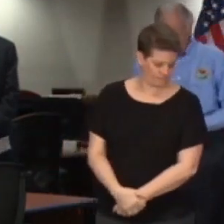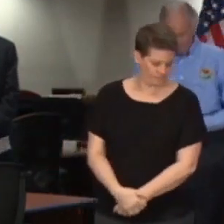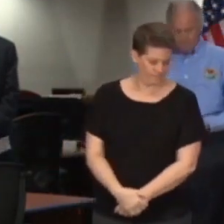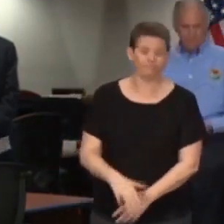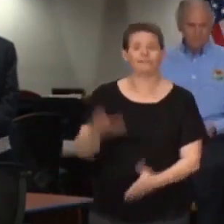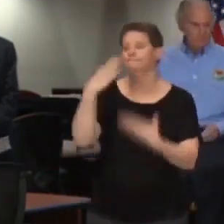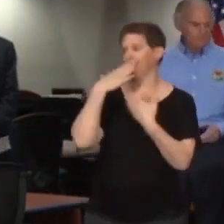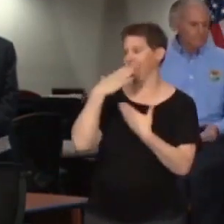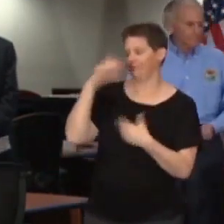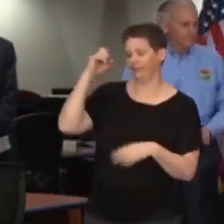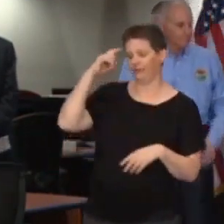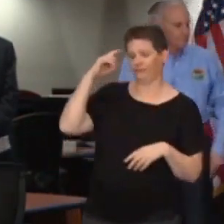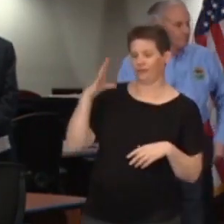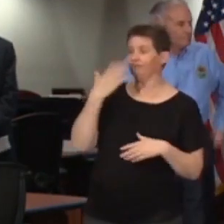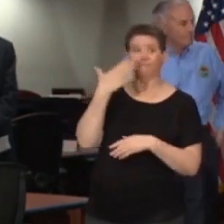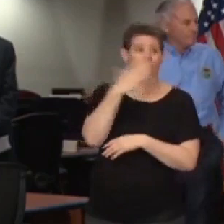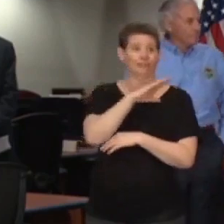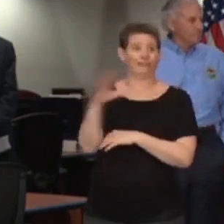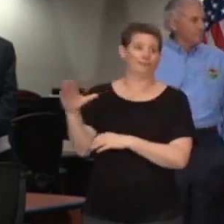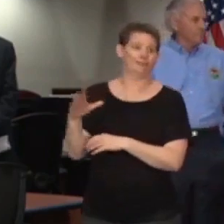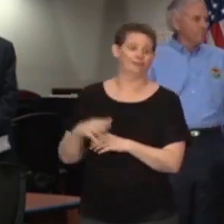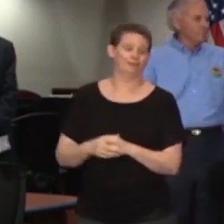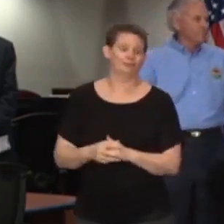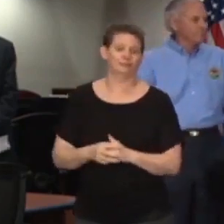Thank you, Governor, and good afternoon.